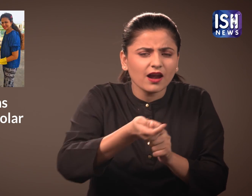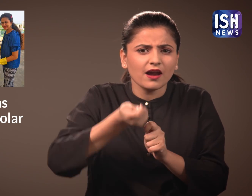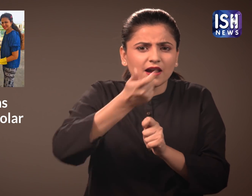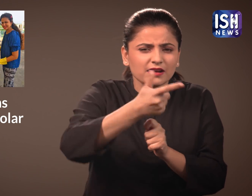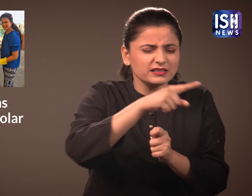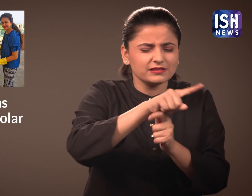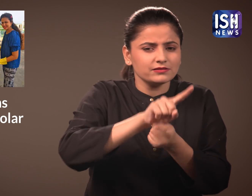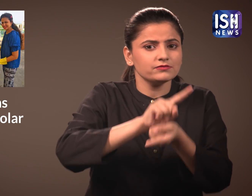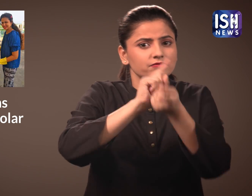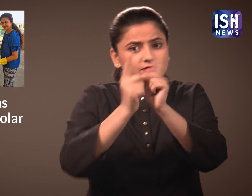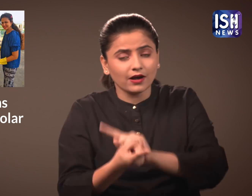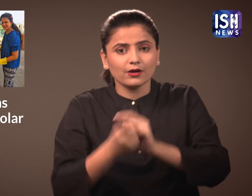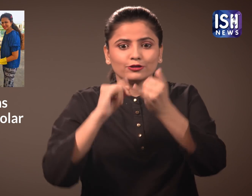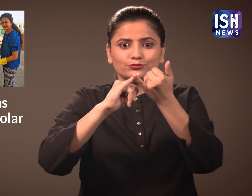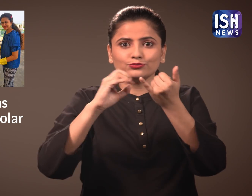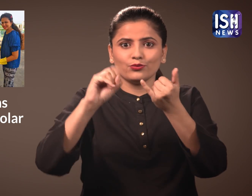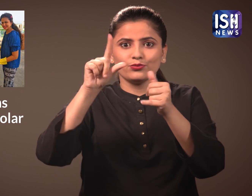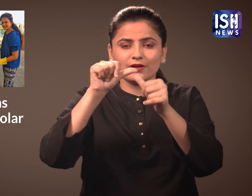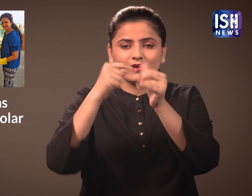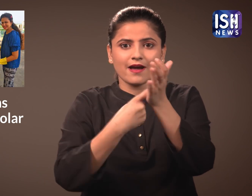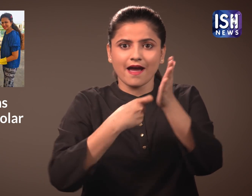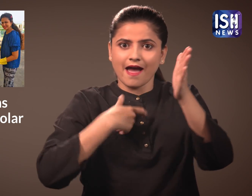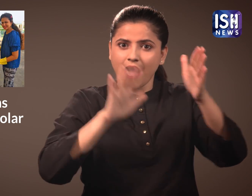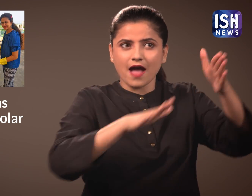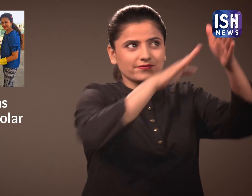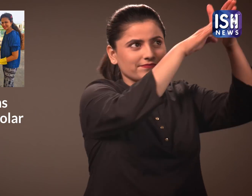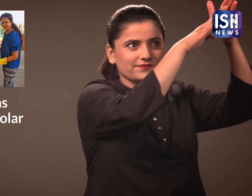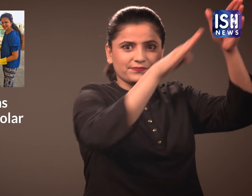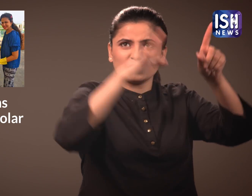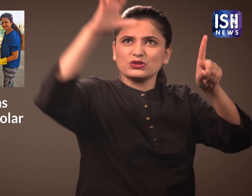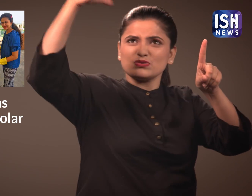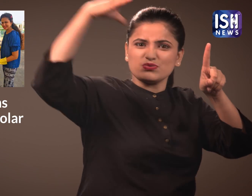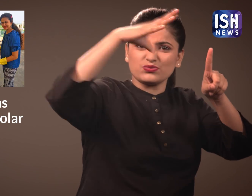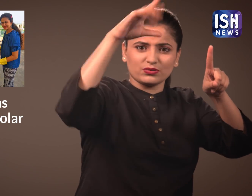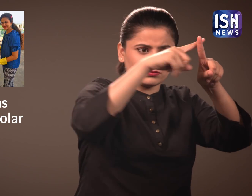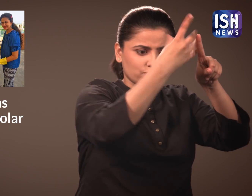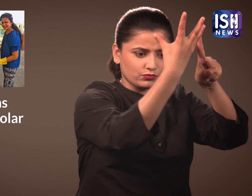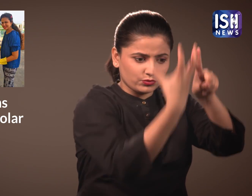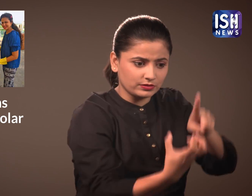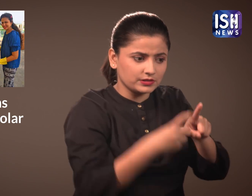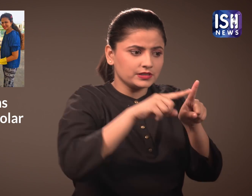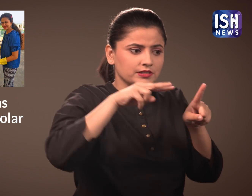Instead of paying so much, she switched to an electric car that would charge using solar energy.